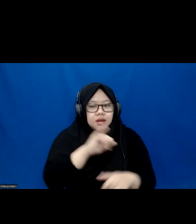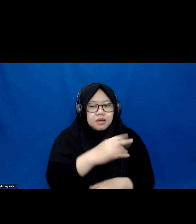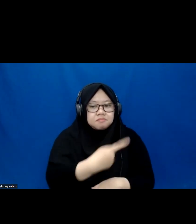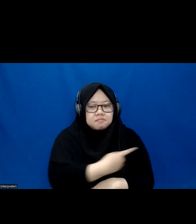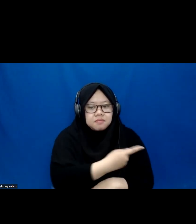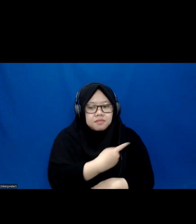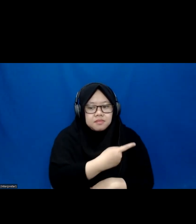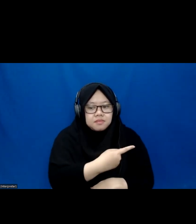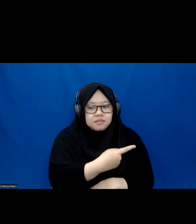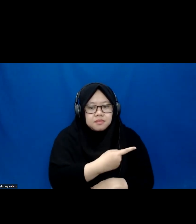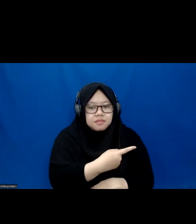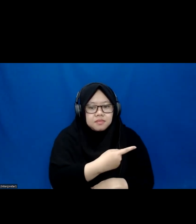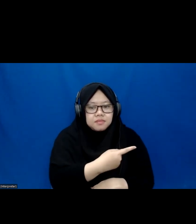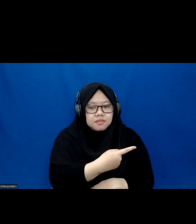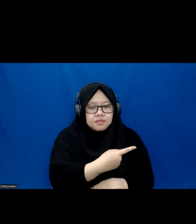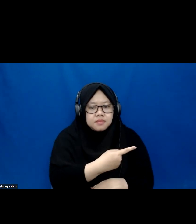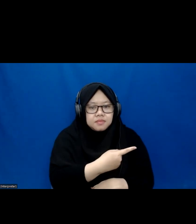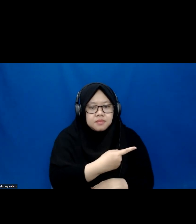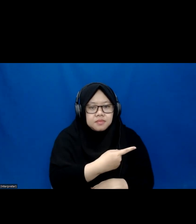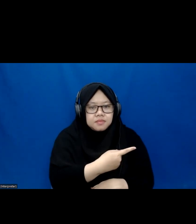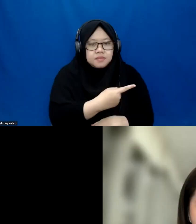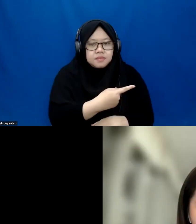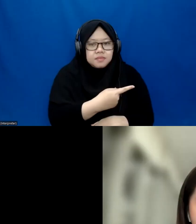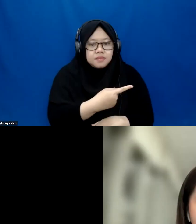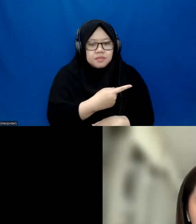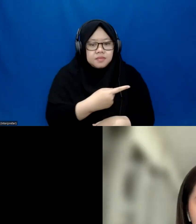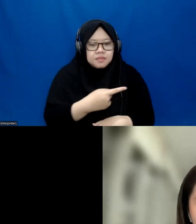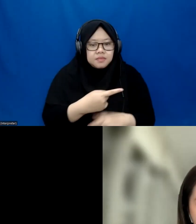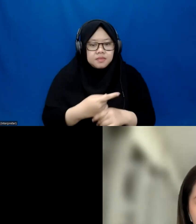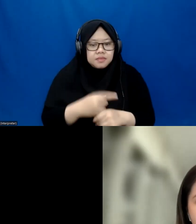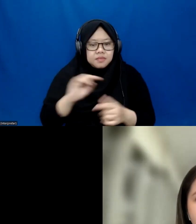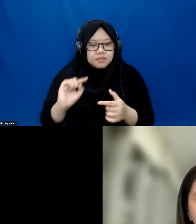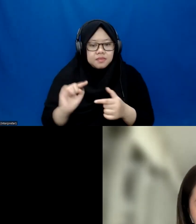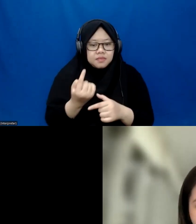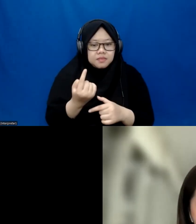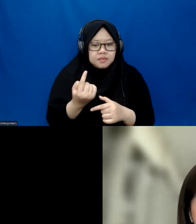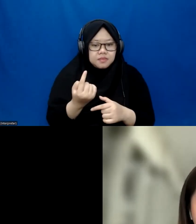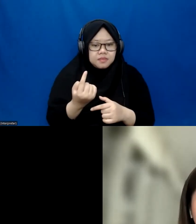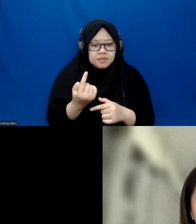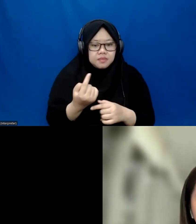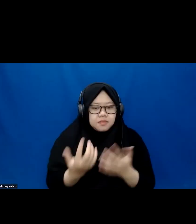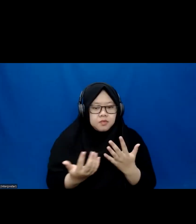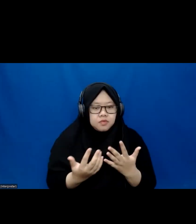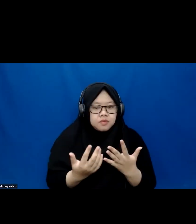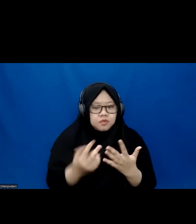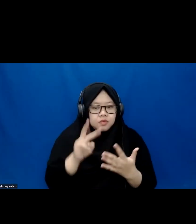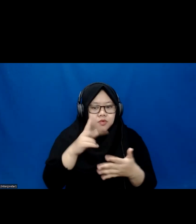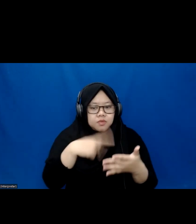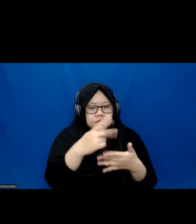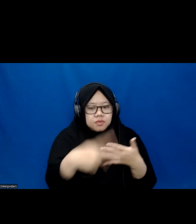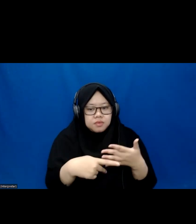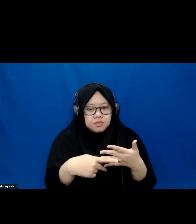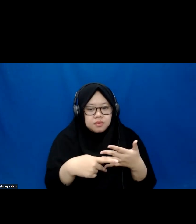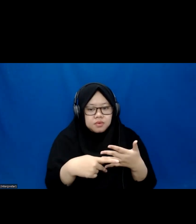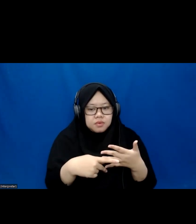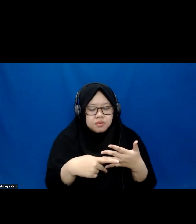powered by disabled people. At first, we started by seeing two problems in this world that we